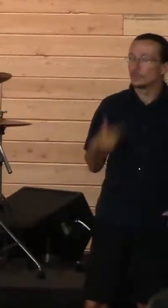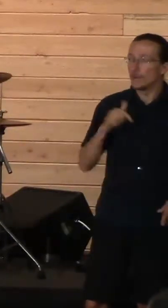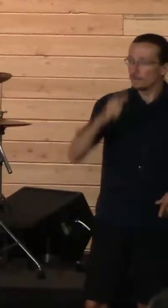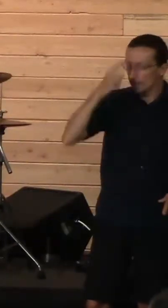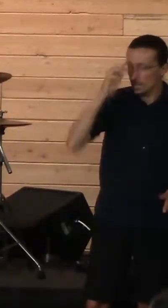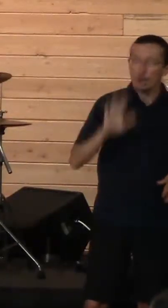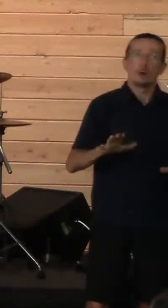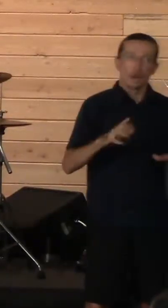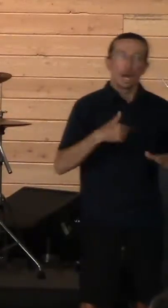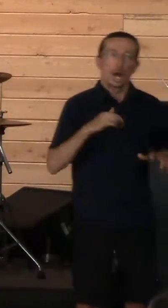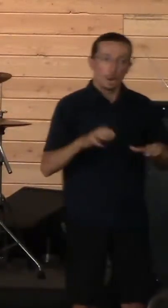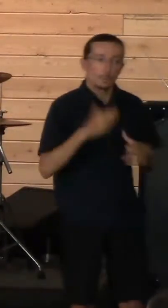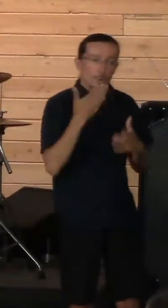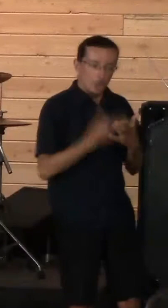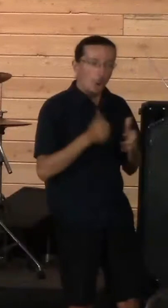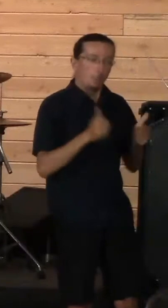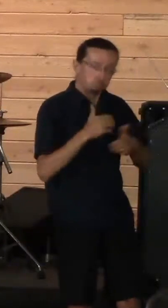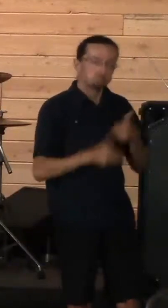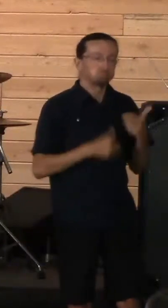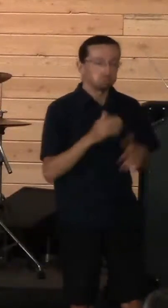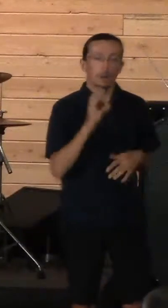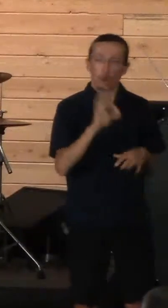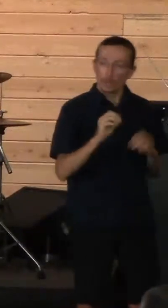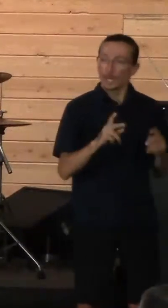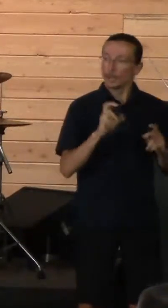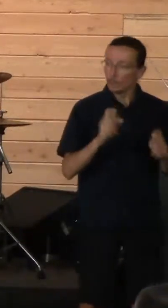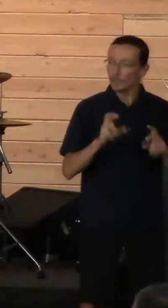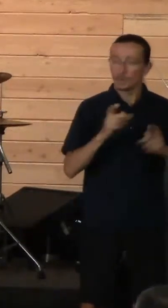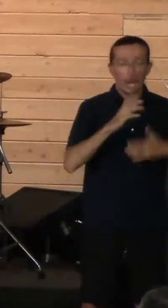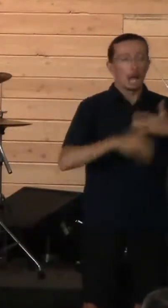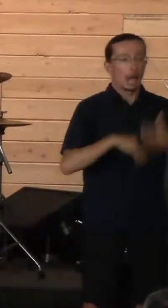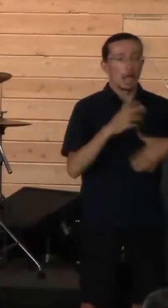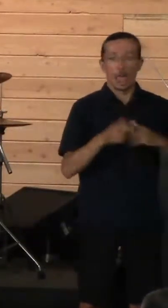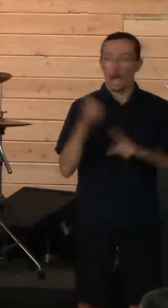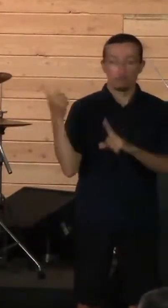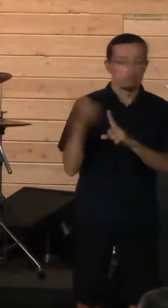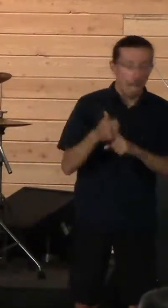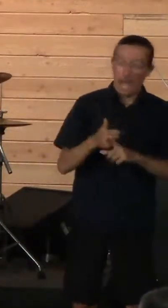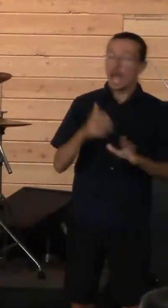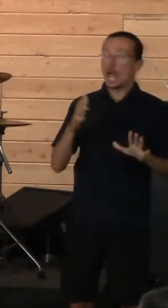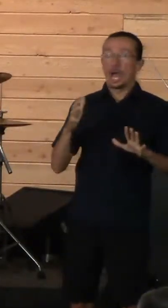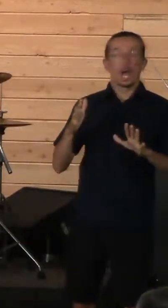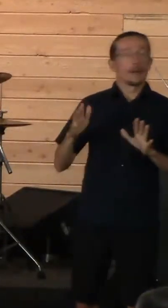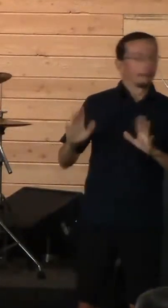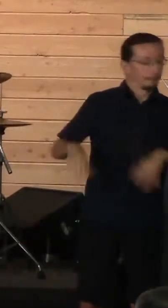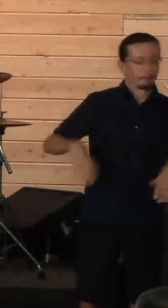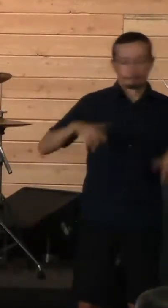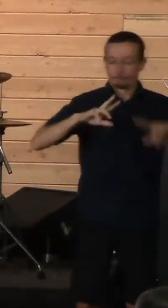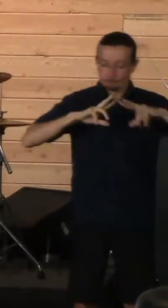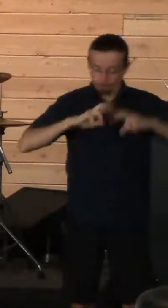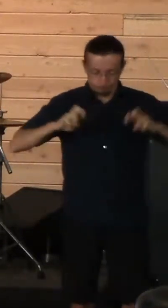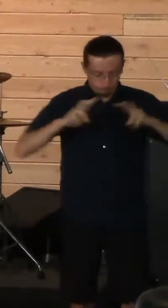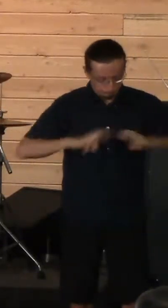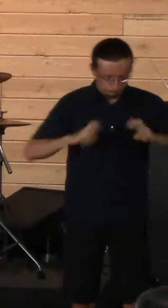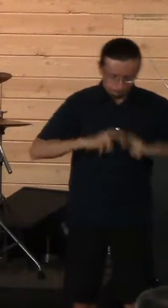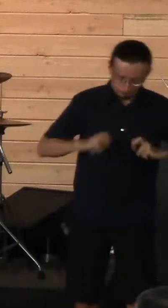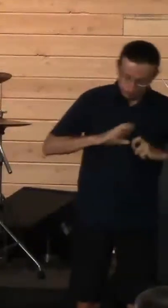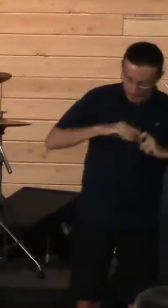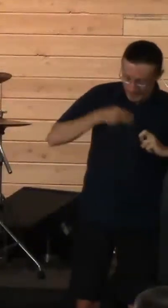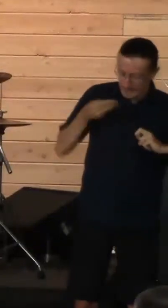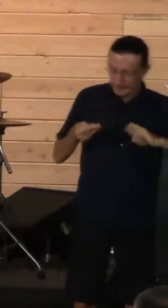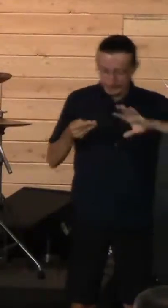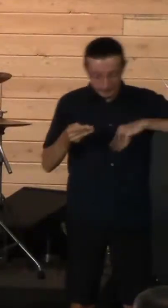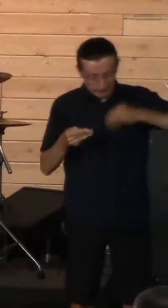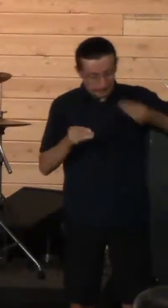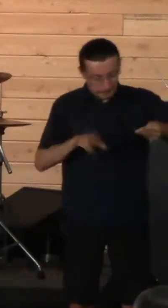I'm doing great. And then something comes up in our lives, and we have to unpack it again, clean it out, address it again, and then